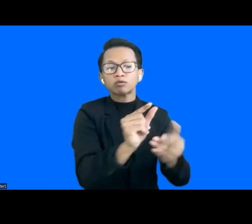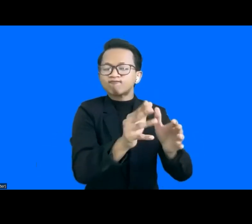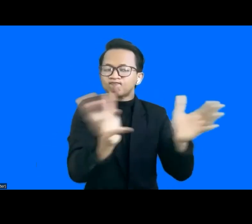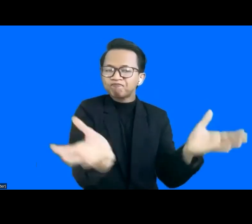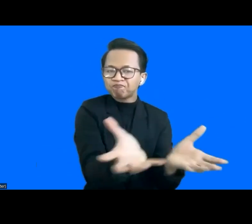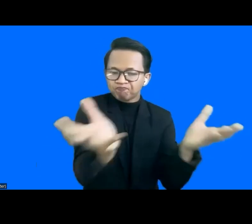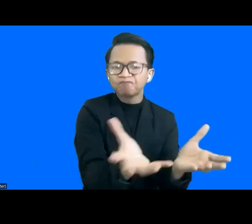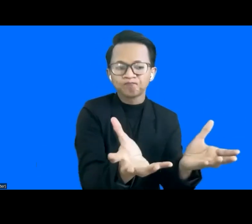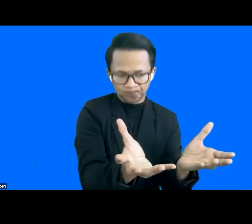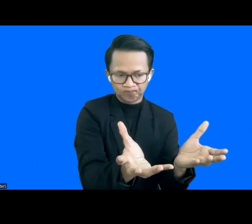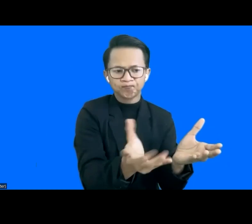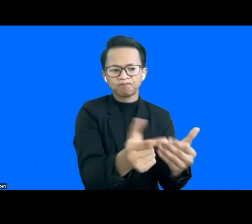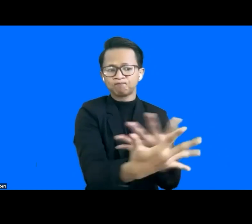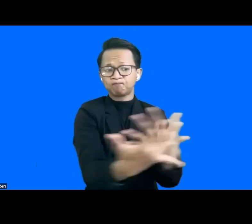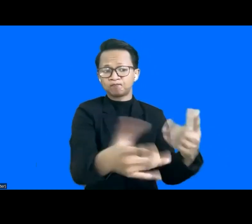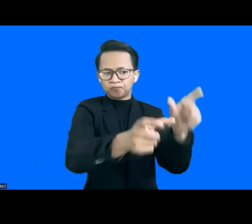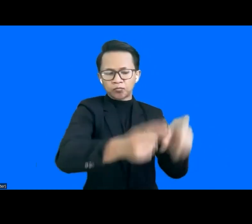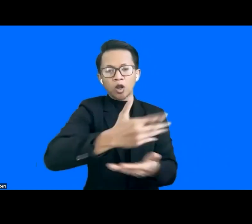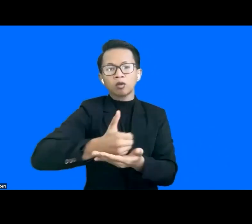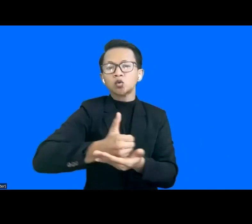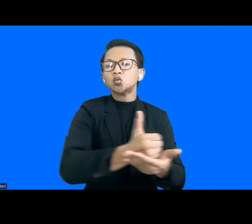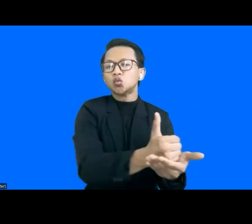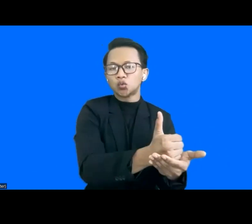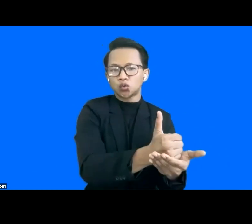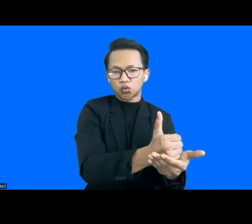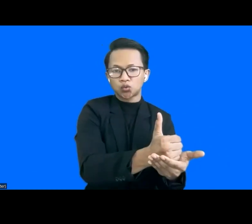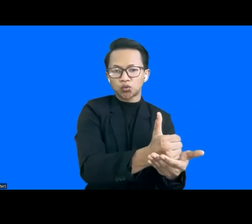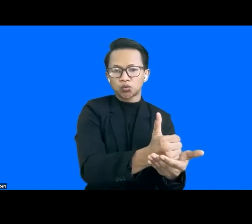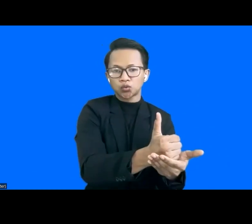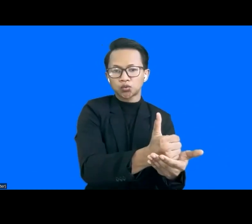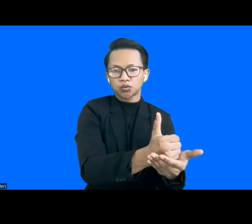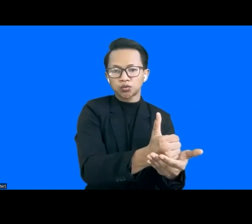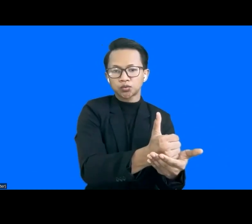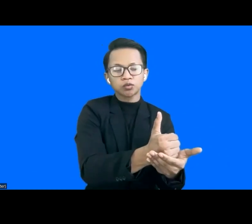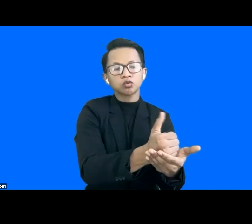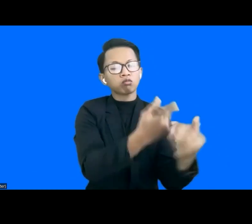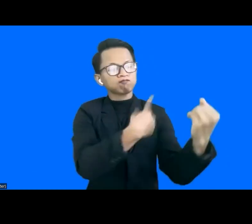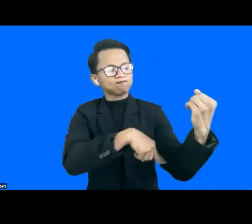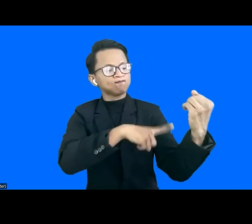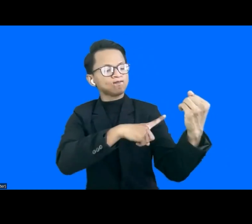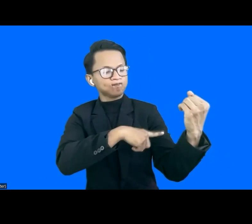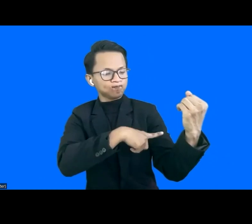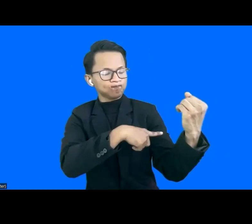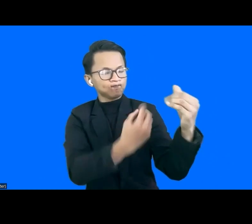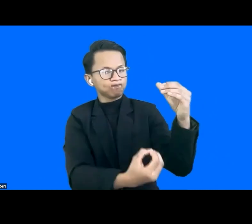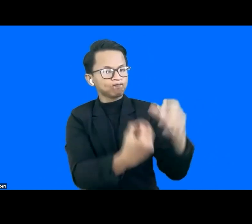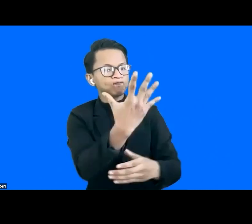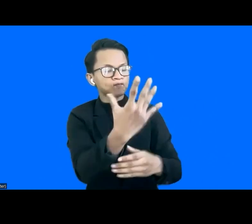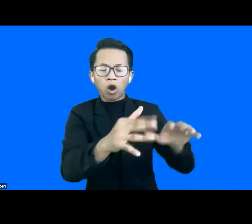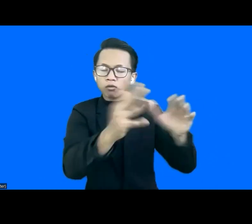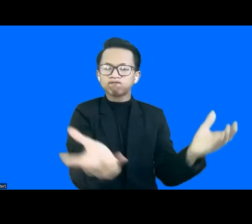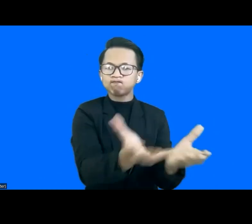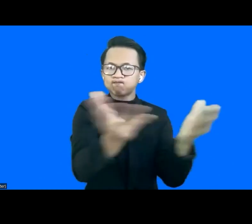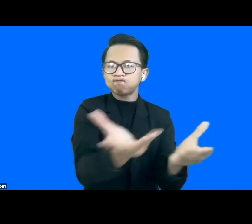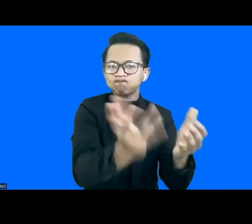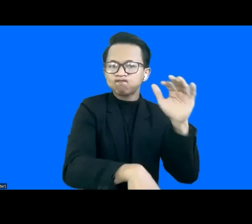to help them to release themselves, to release their talents so that they can be fully empowered, so that they